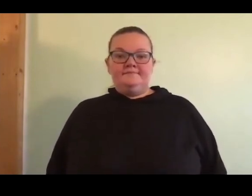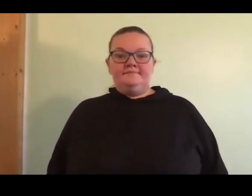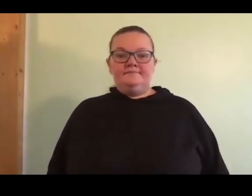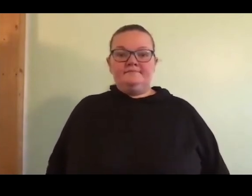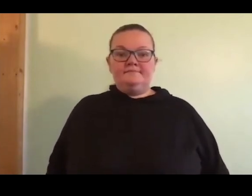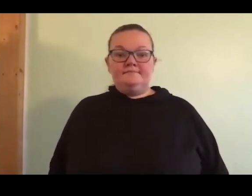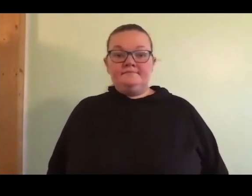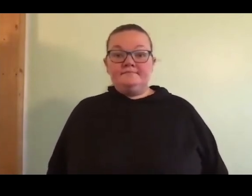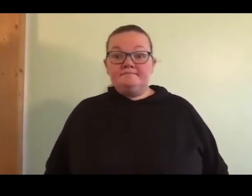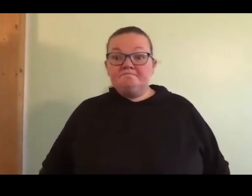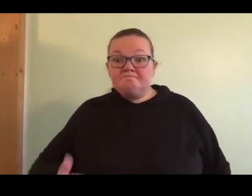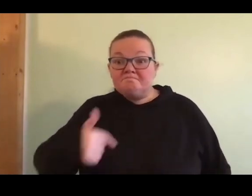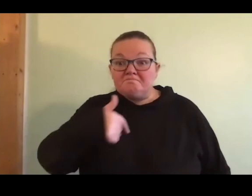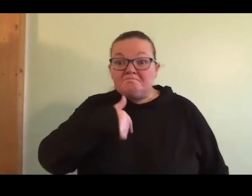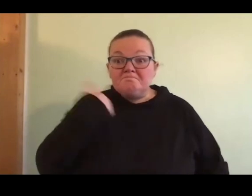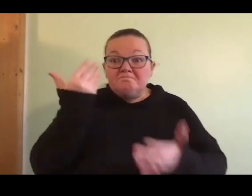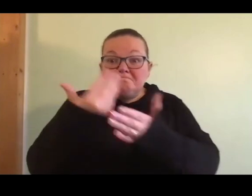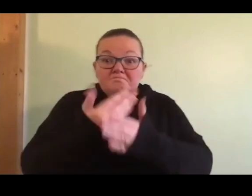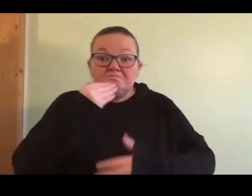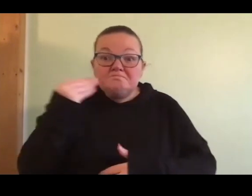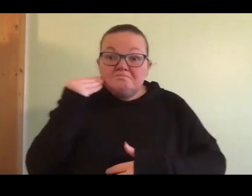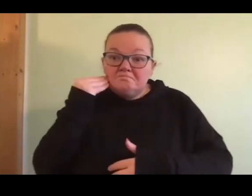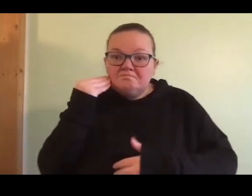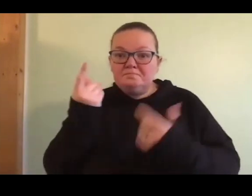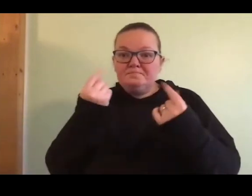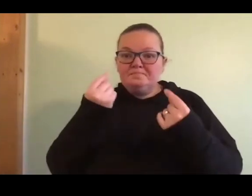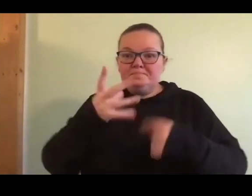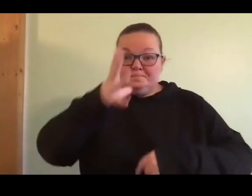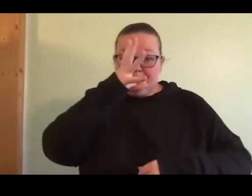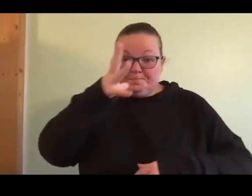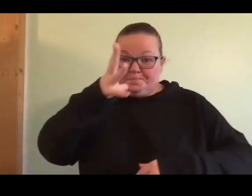When I got home, I gave Mom a hug.